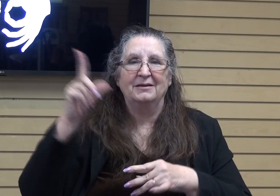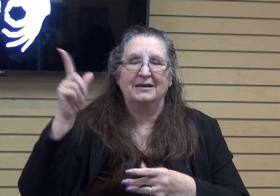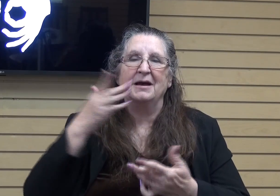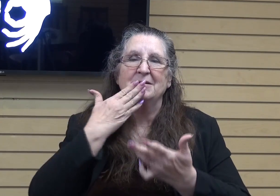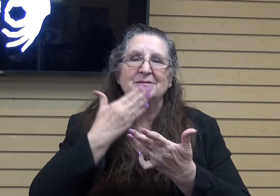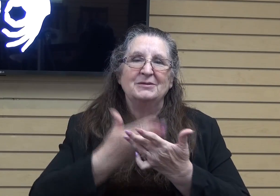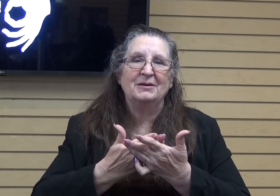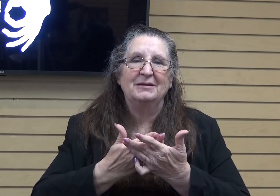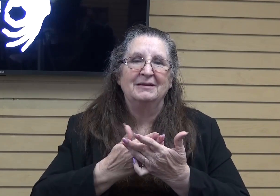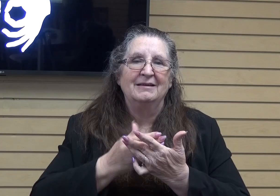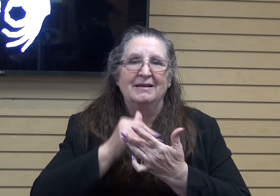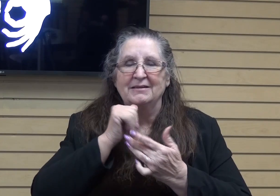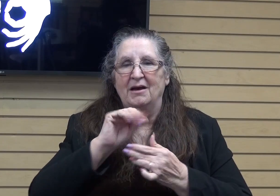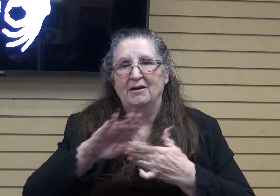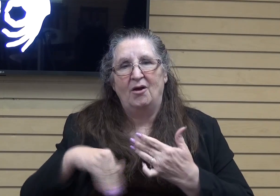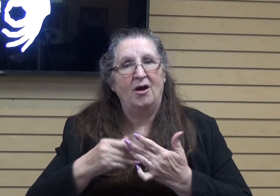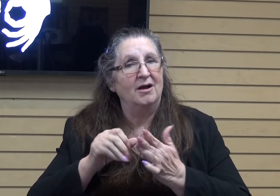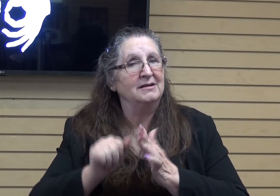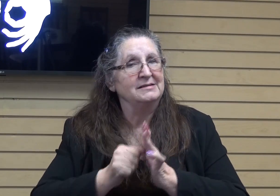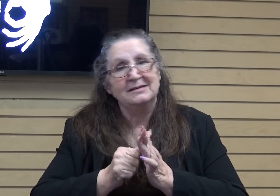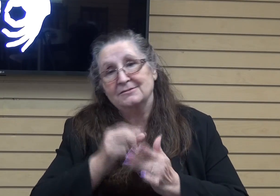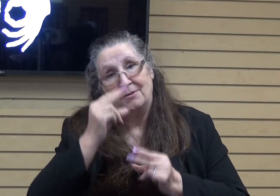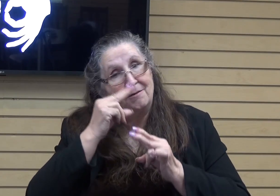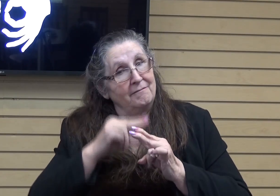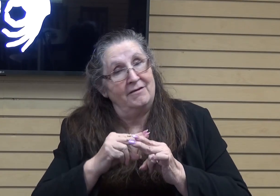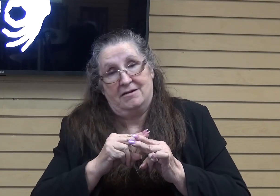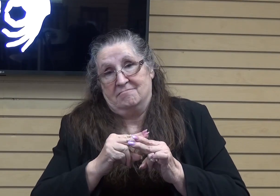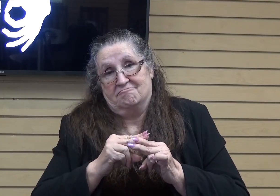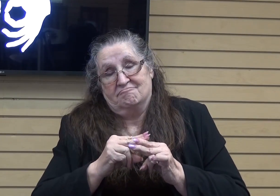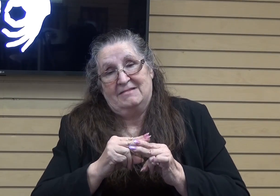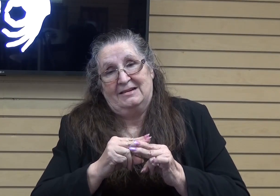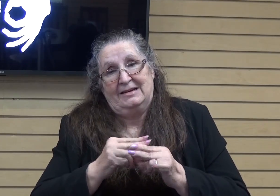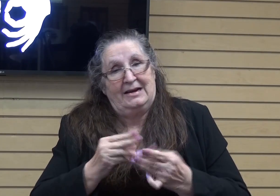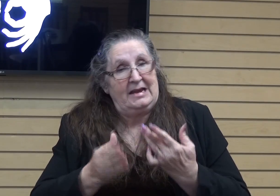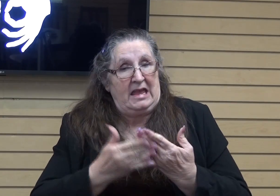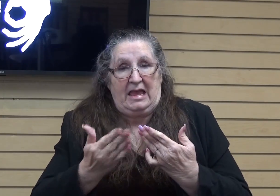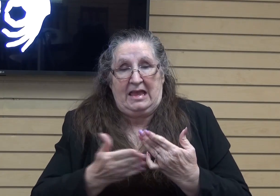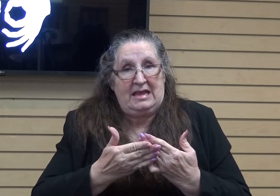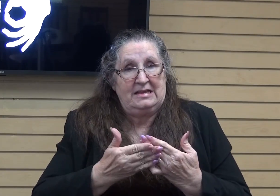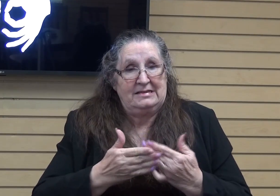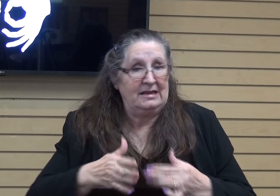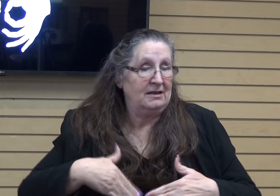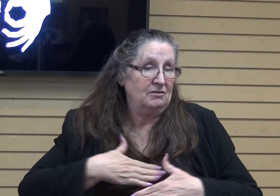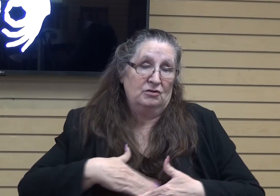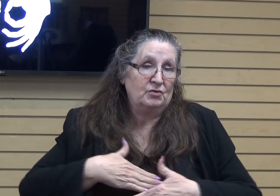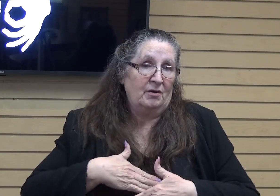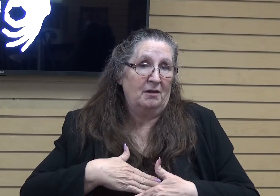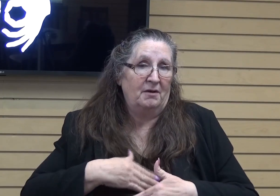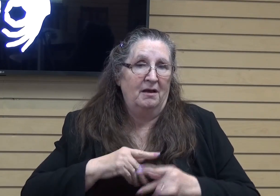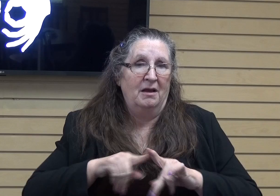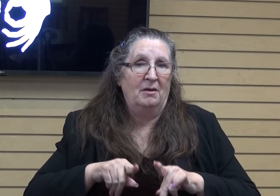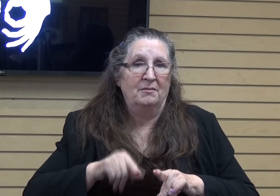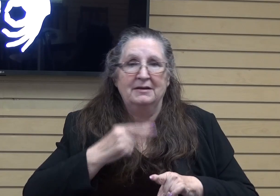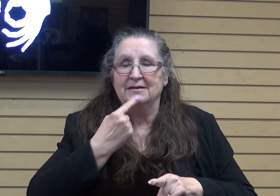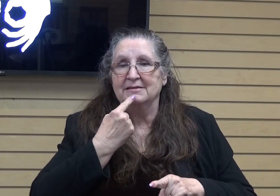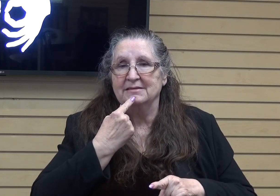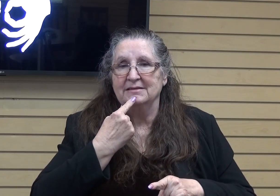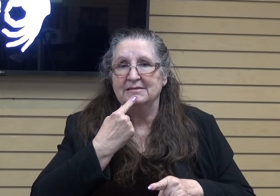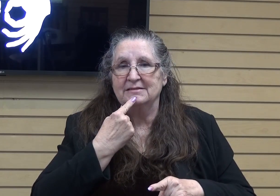and not all seasons are, are fun or, um, enjoyable, but it doesn't say anywhere in this Bible